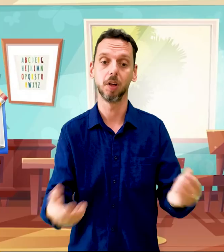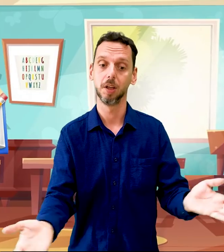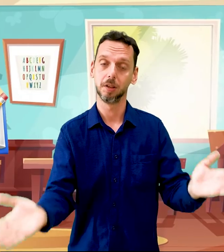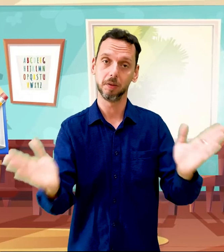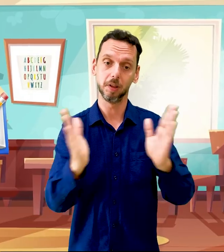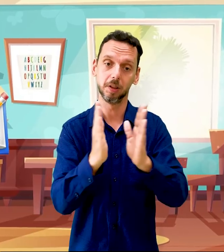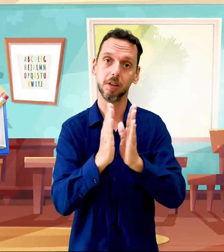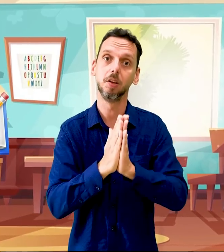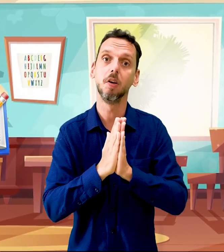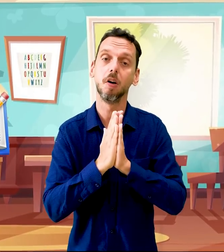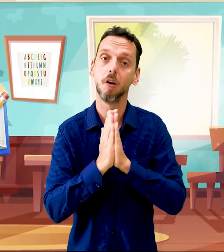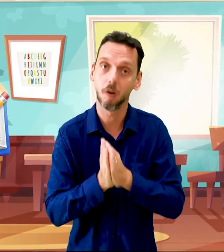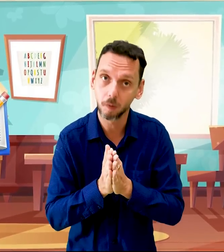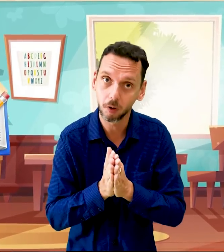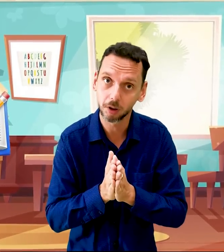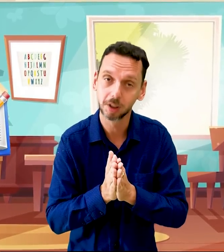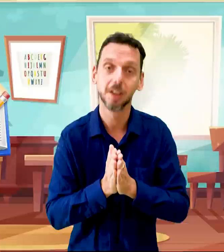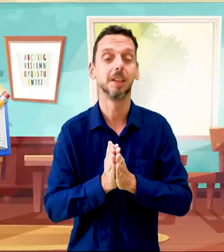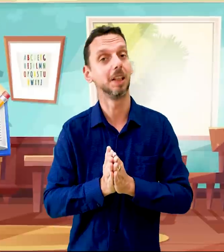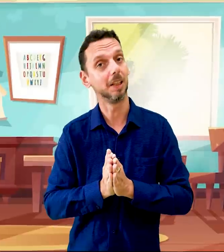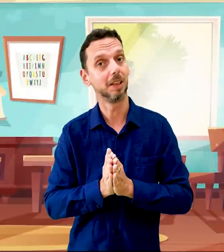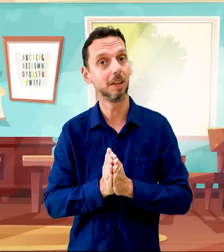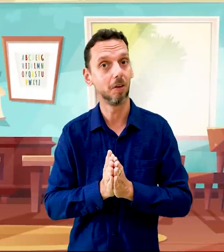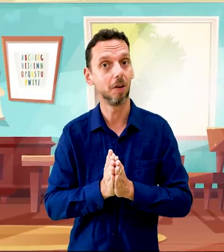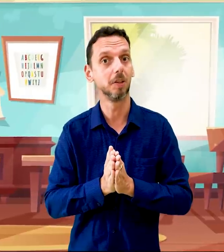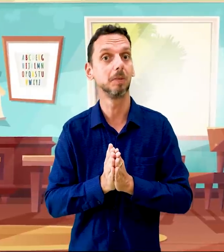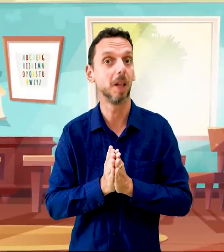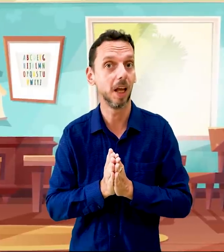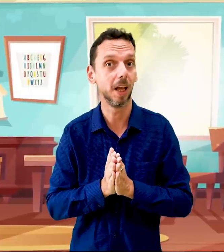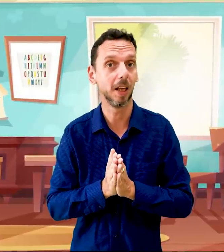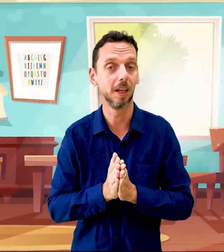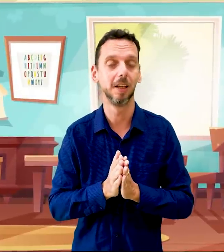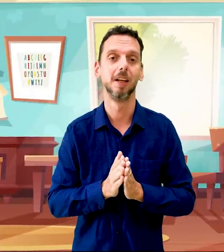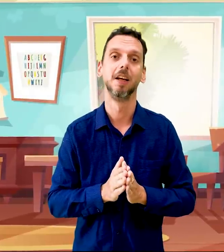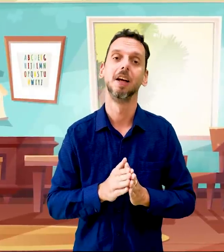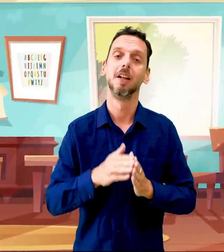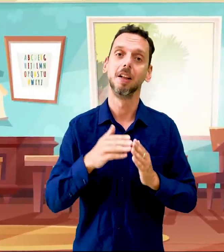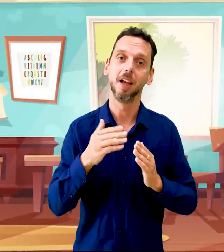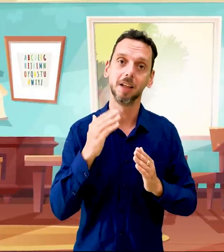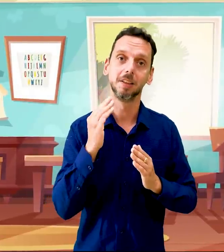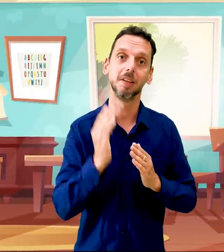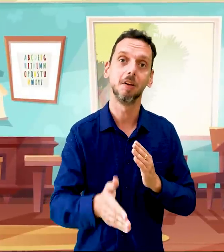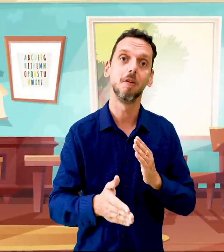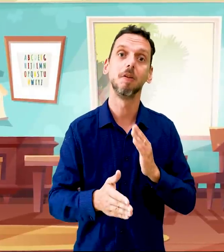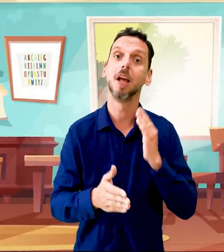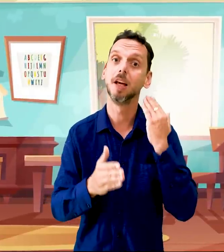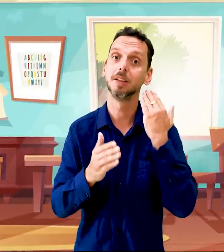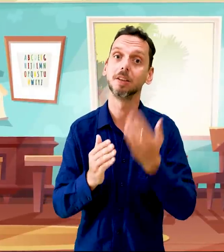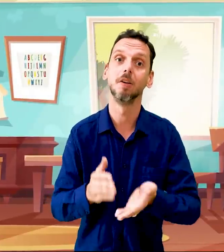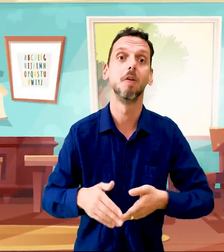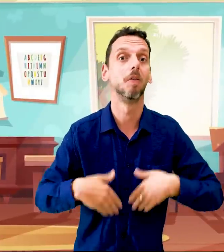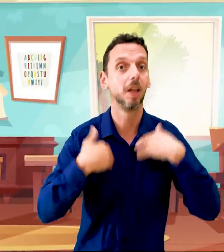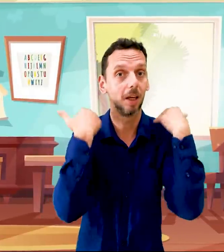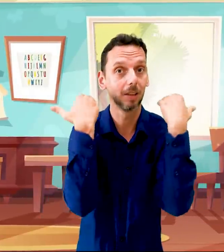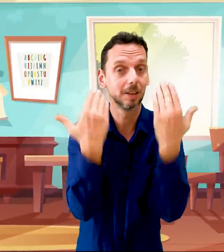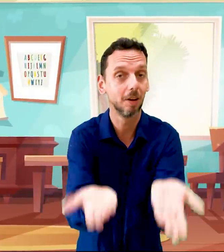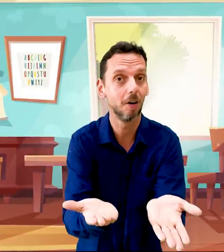Now do your homework, and then go play Let's go, let's go, let's go